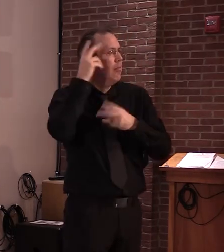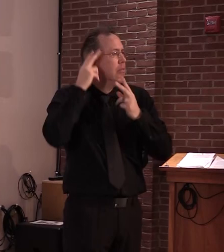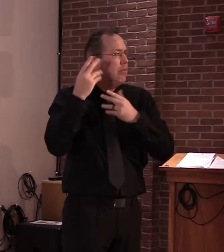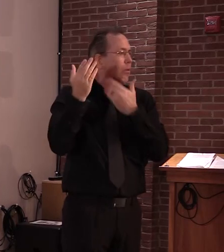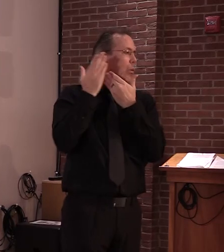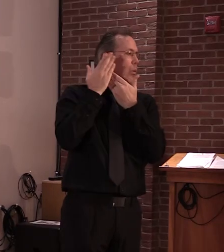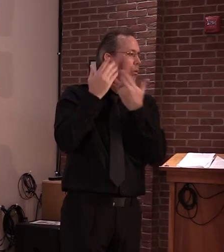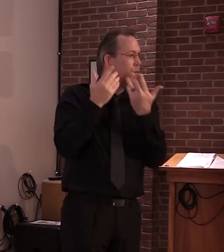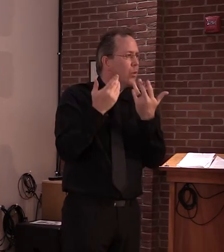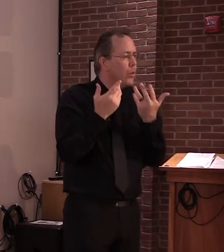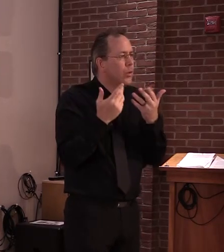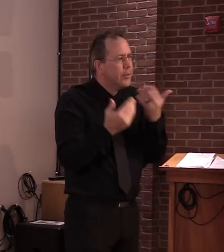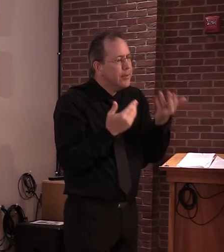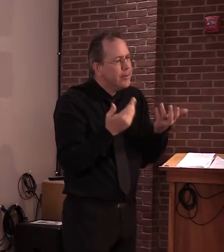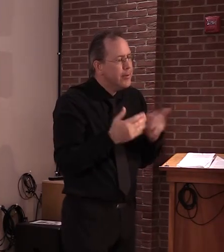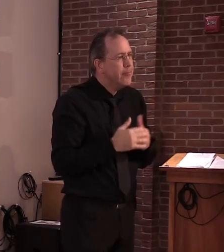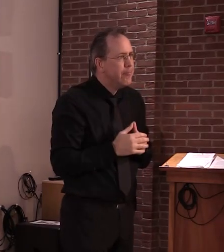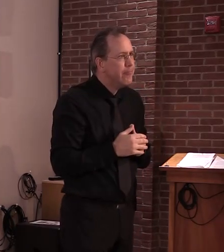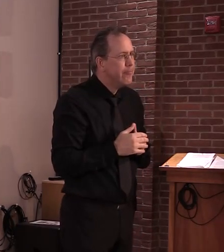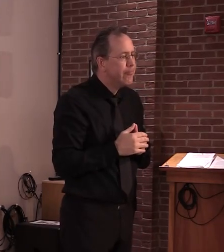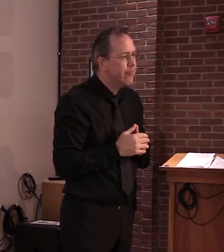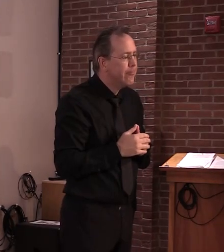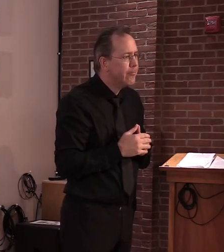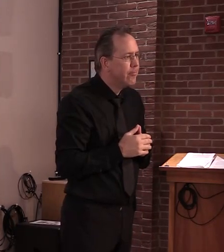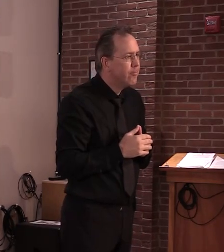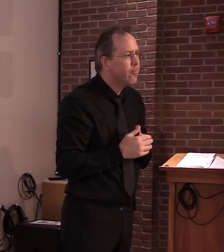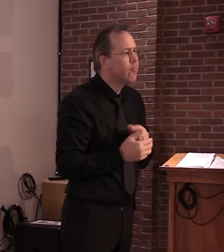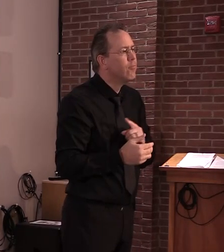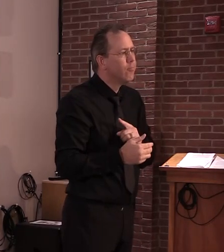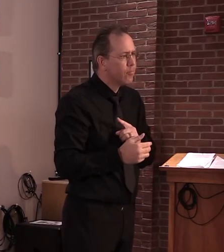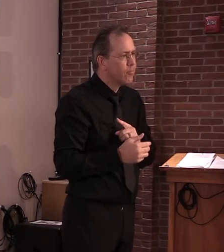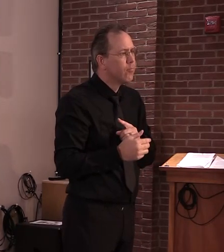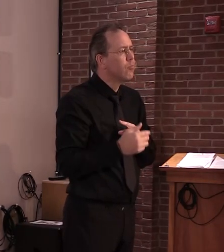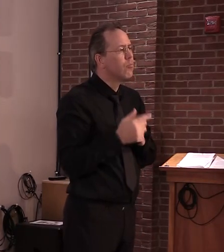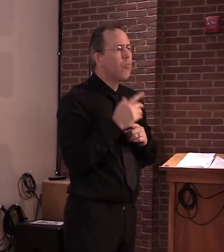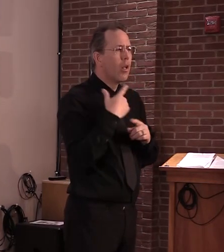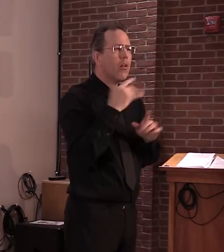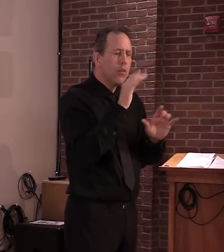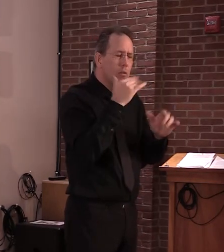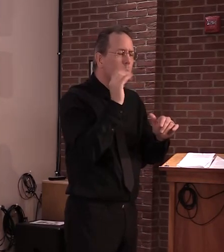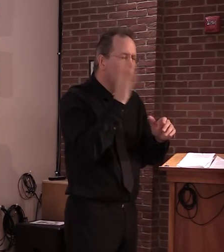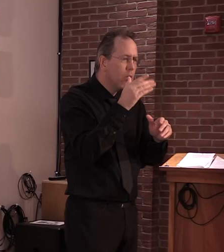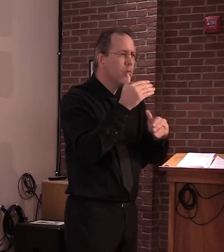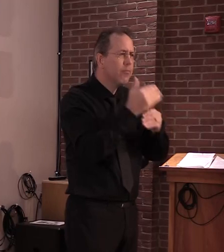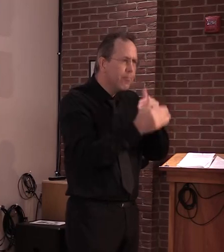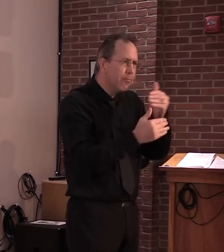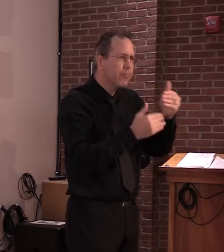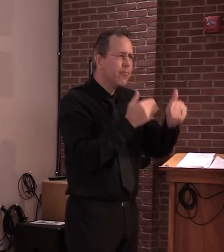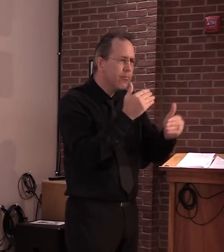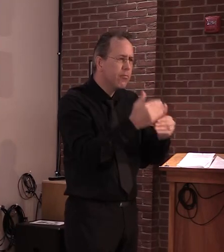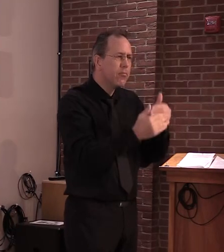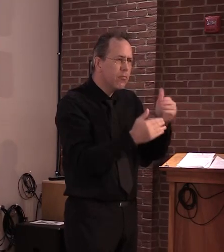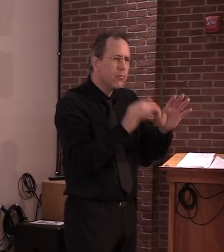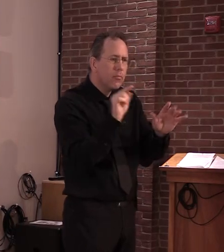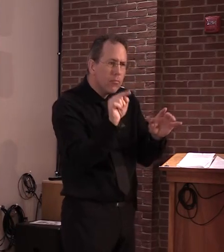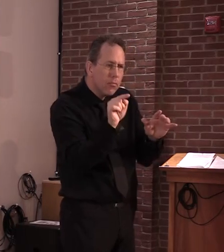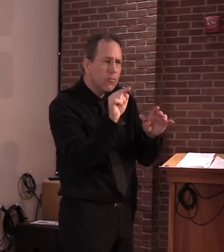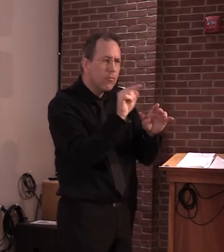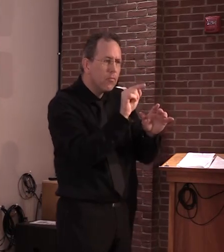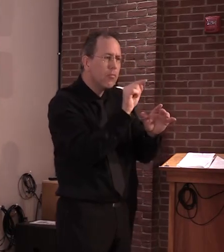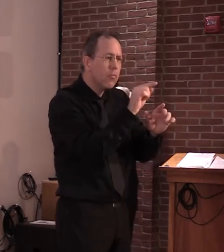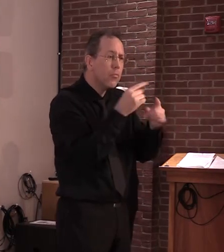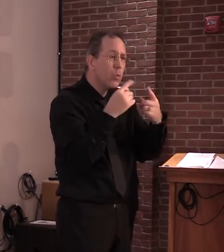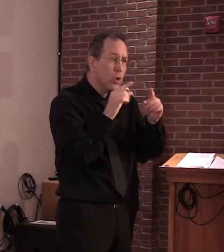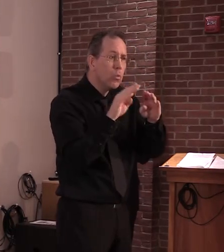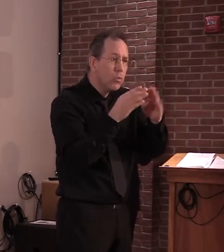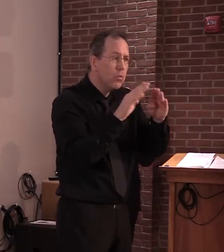knowing that we're going to continue to do what we can in phases while watching the data and the science, that will be